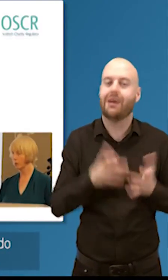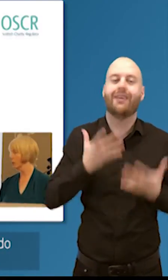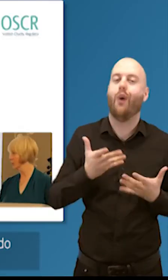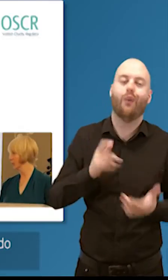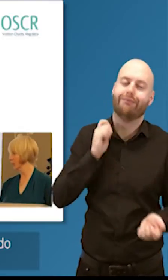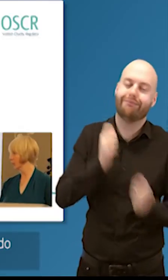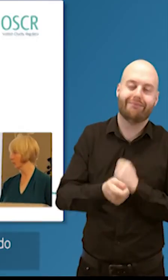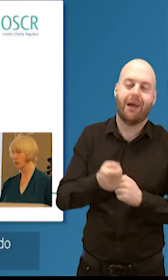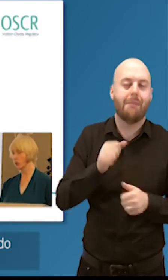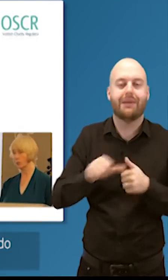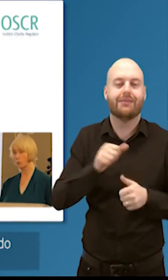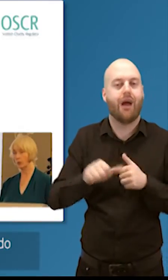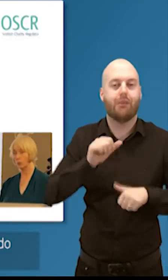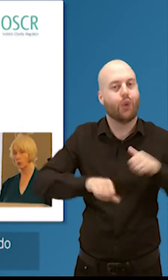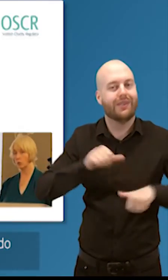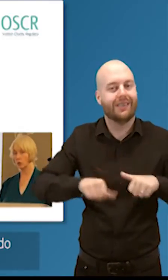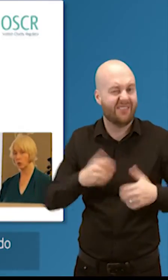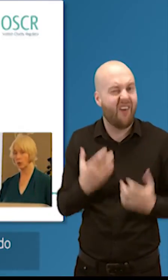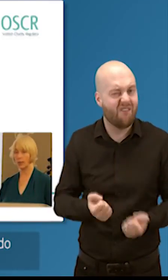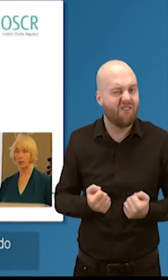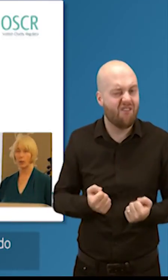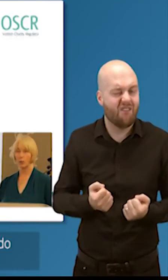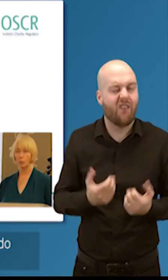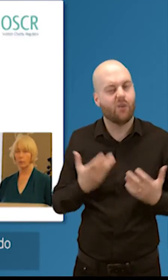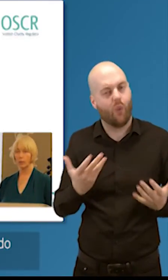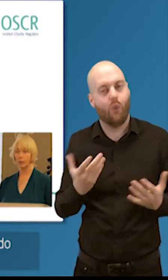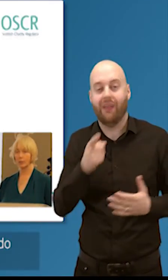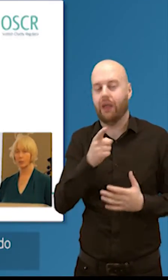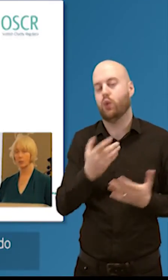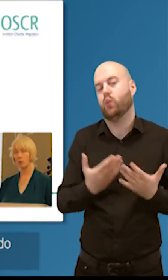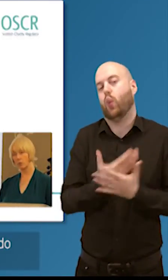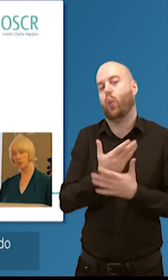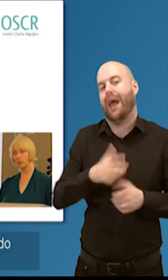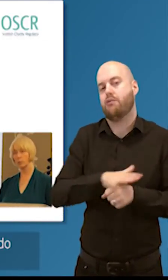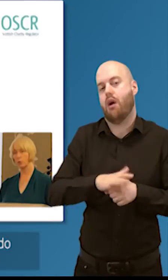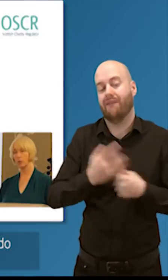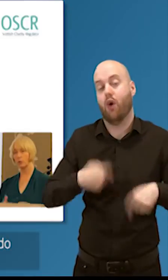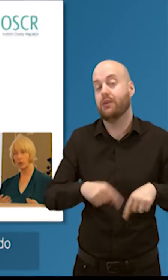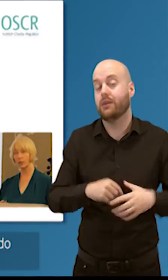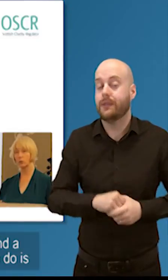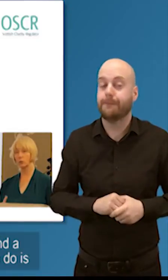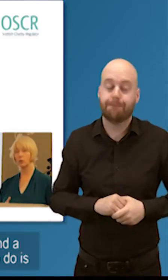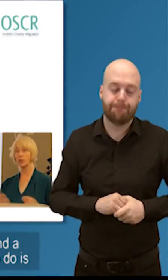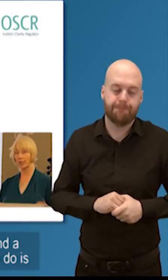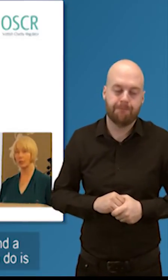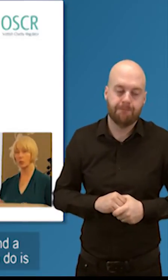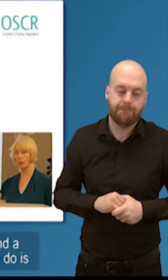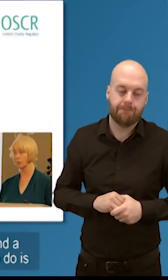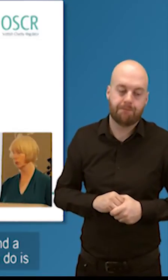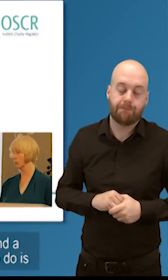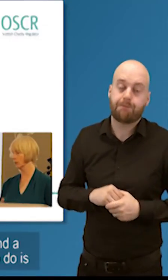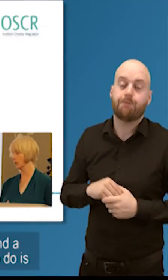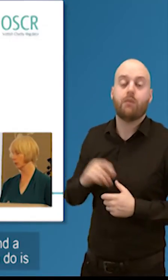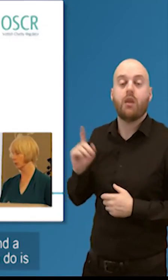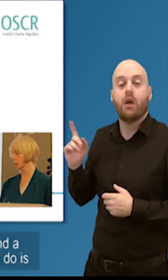always been updating and refreshing what we what we do digitally our website is constantly improving everything that we do to engage